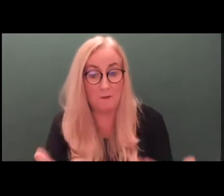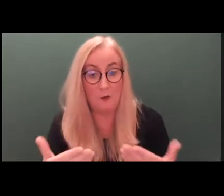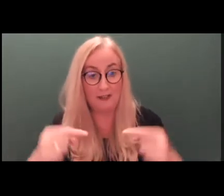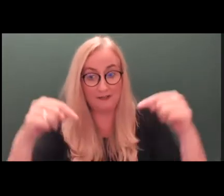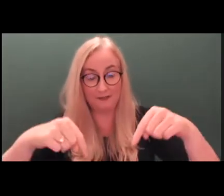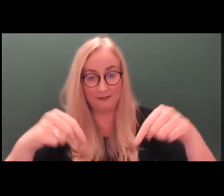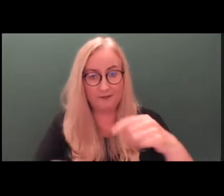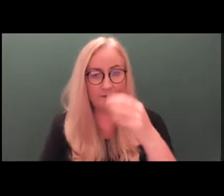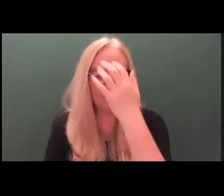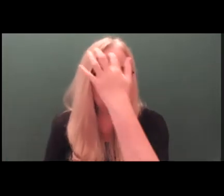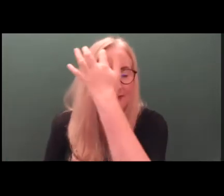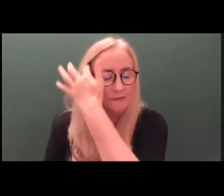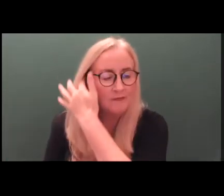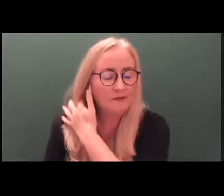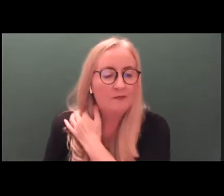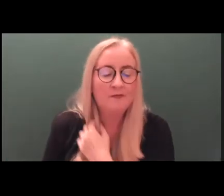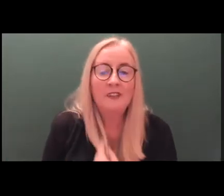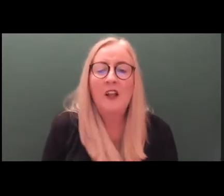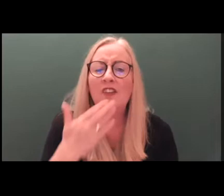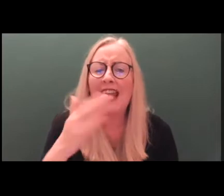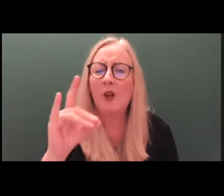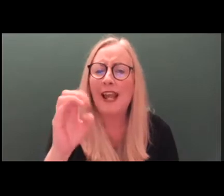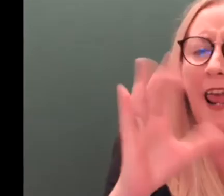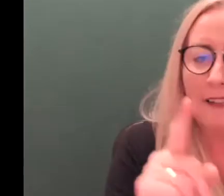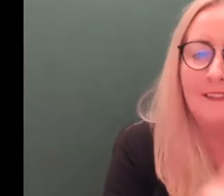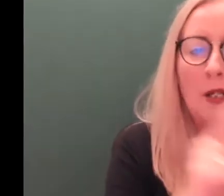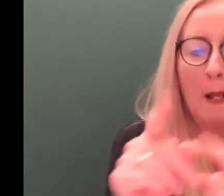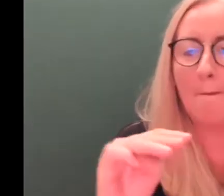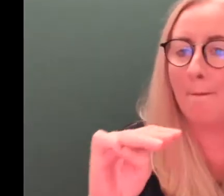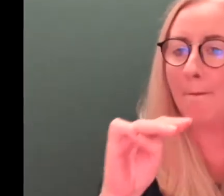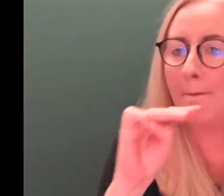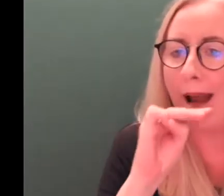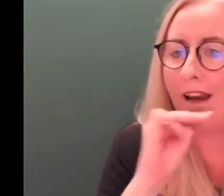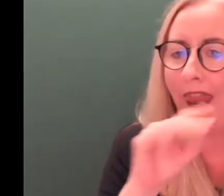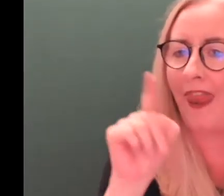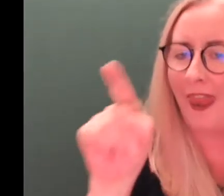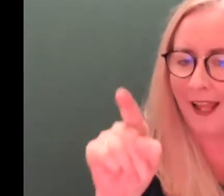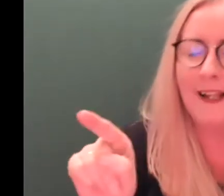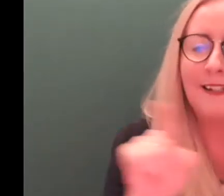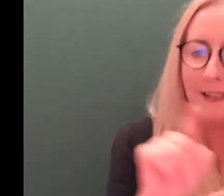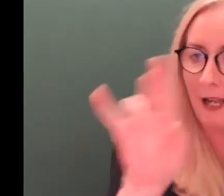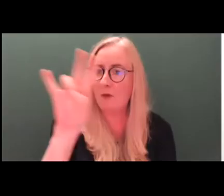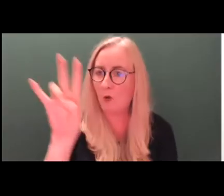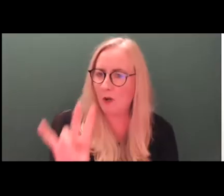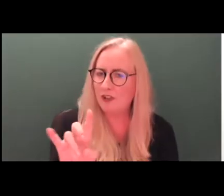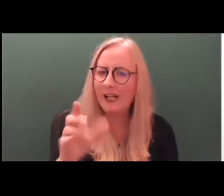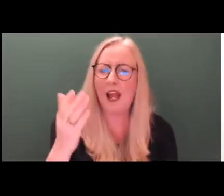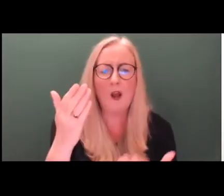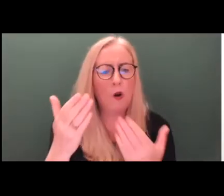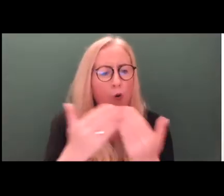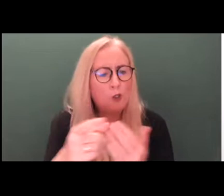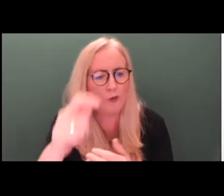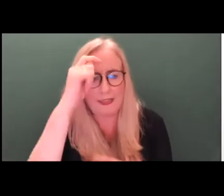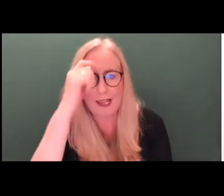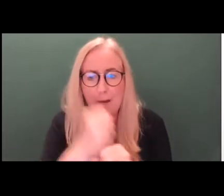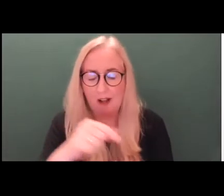Thank you, Helen. Okay, so to move on to Michael next. Michael, I put the same question to you. How do you think the introduction of